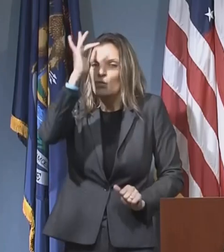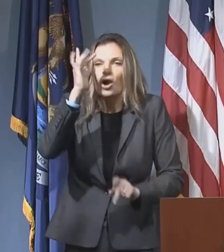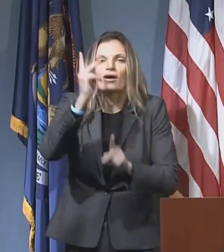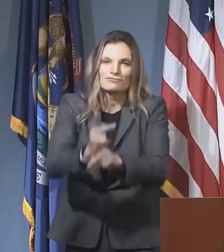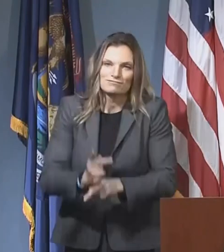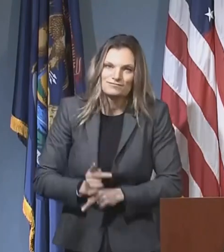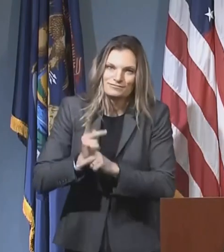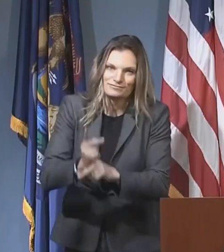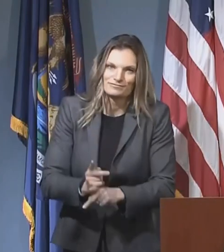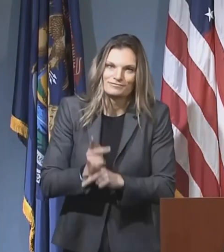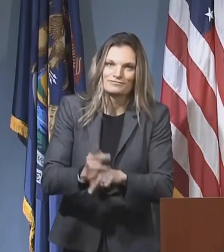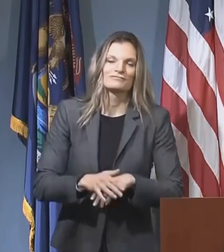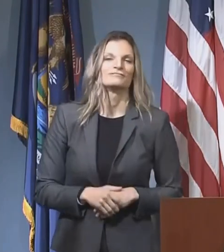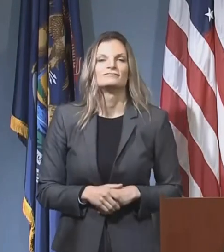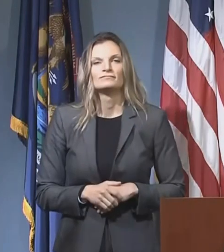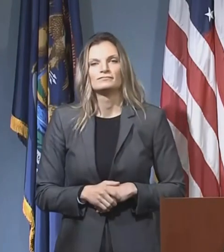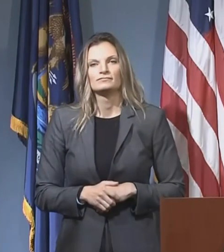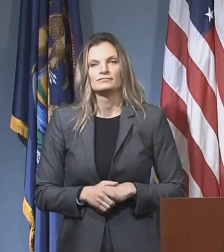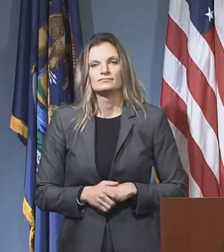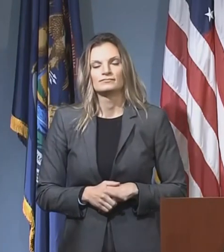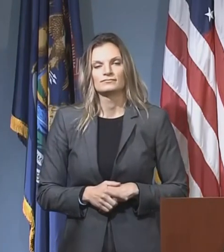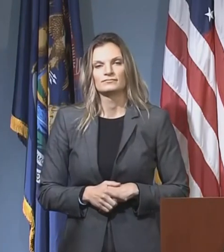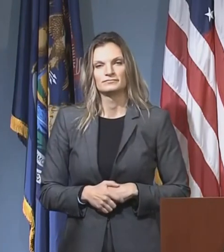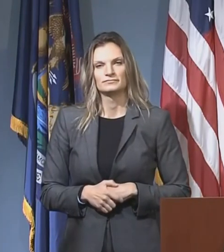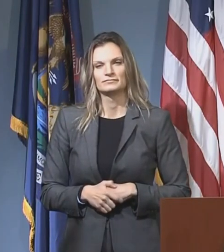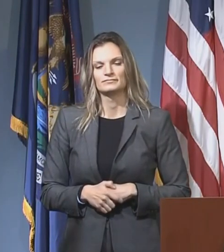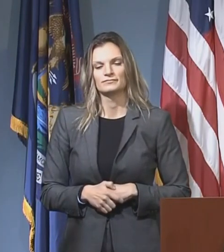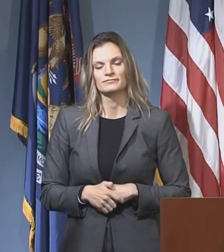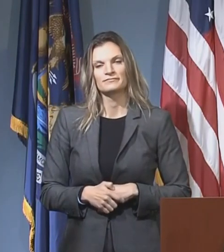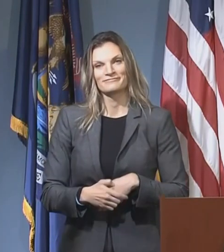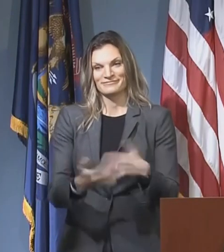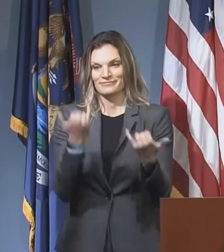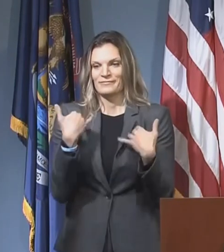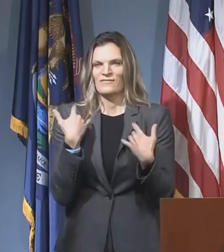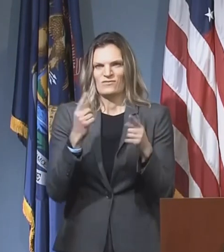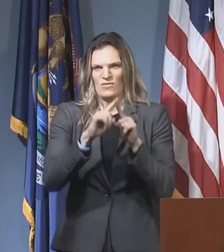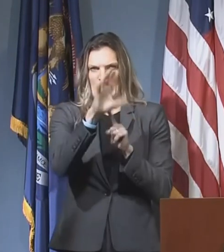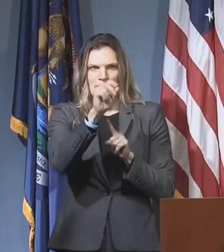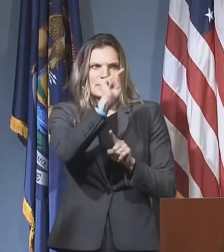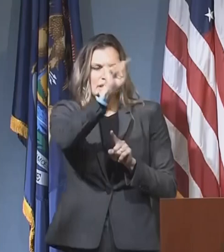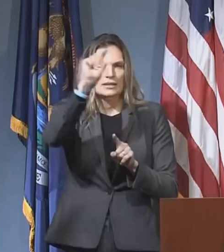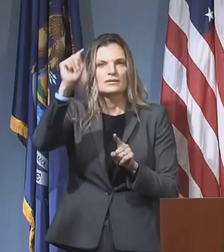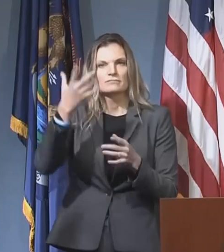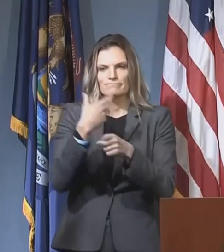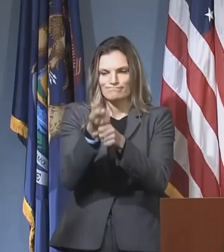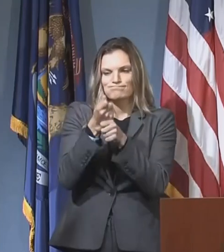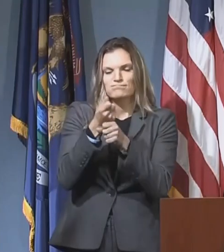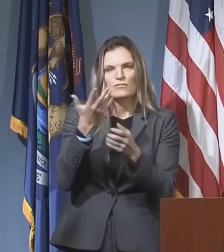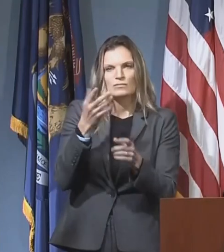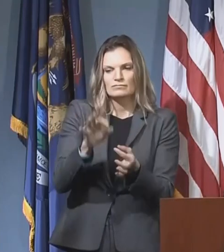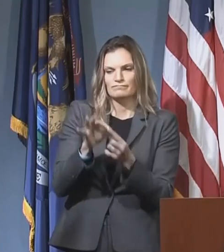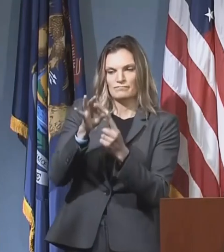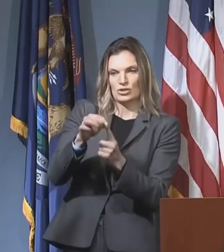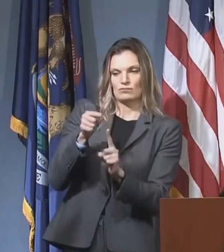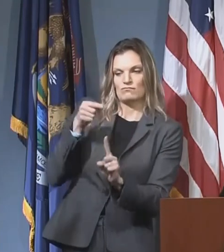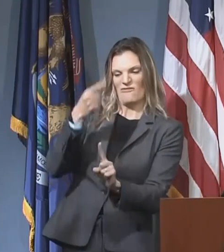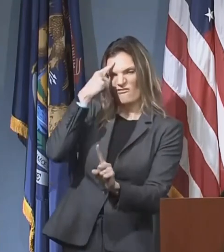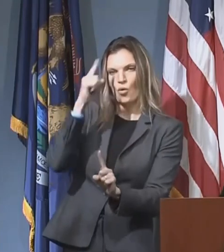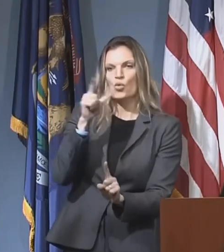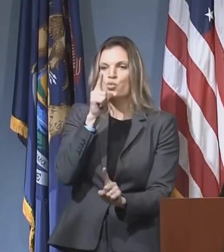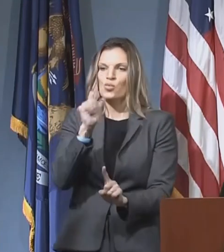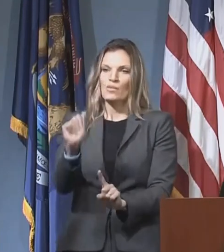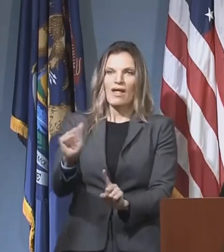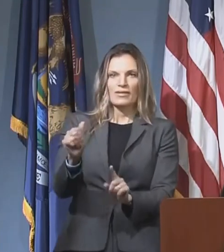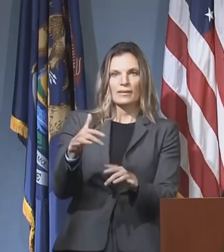different companies that are creating masks specifically designed to help athletes